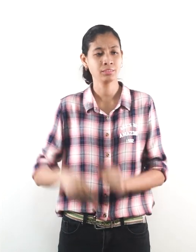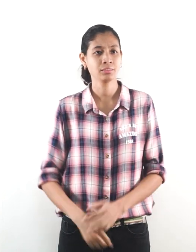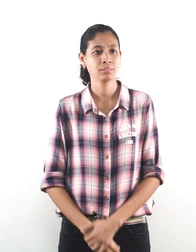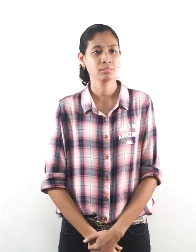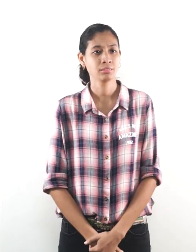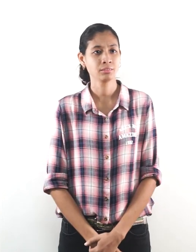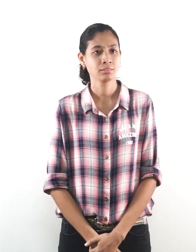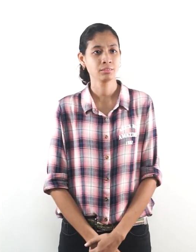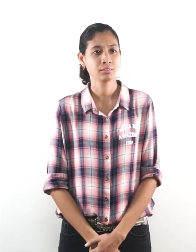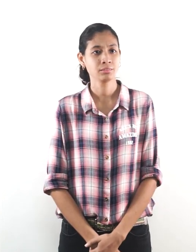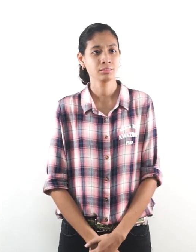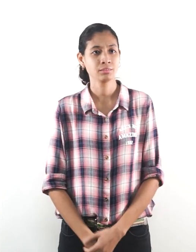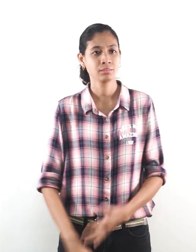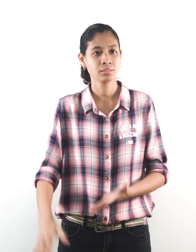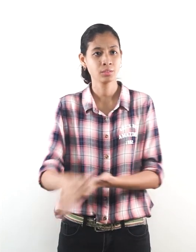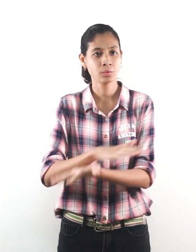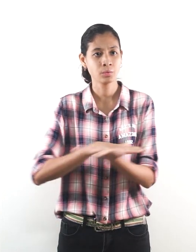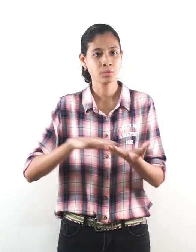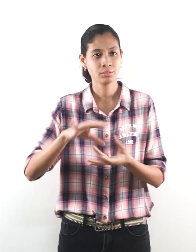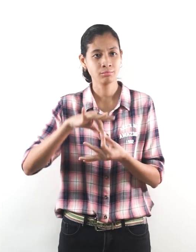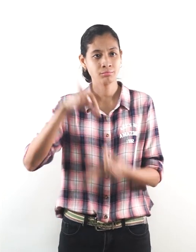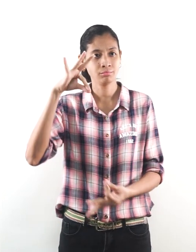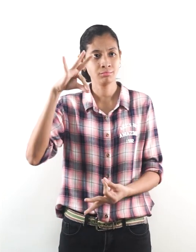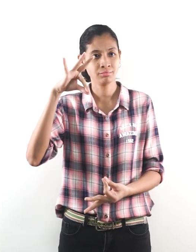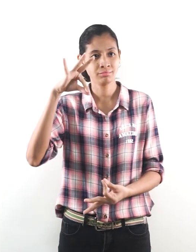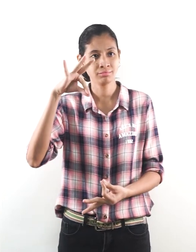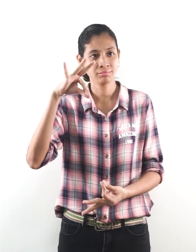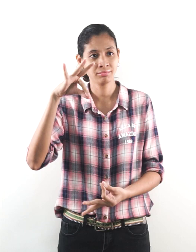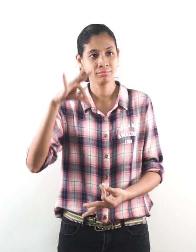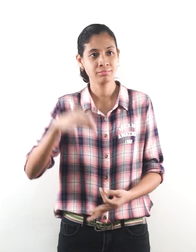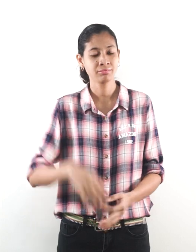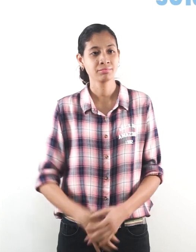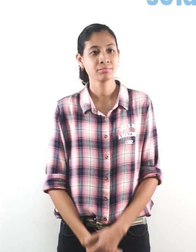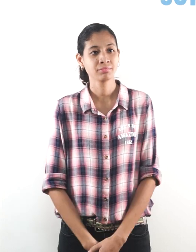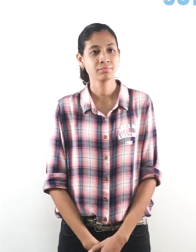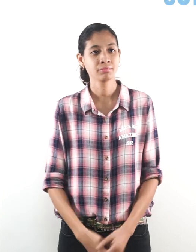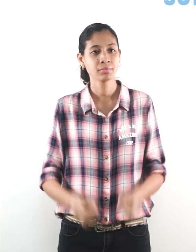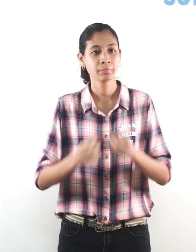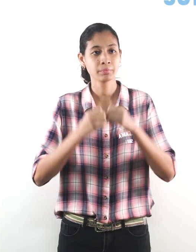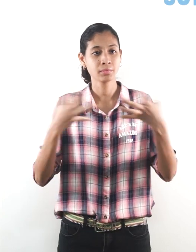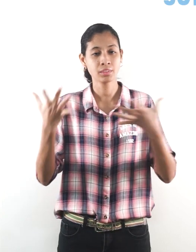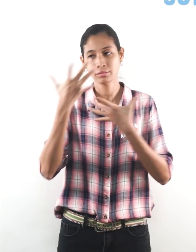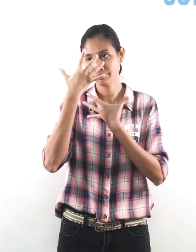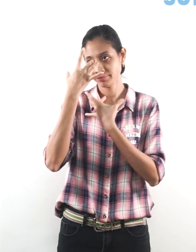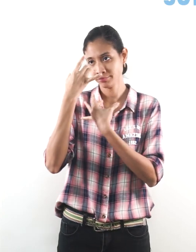Always Unique, Totally Interesting,